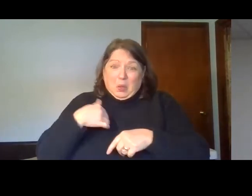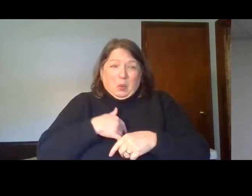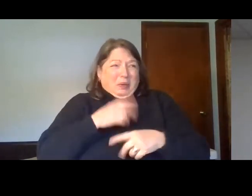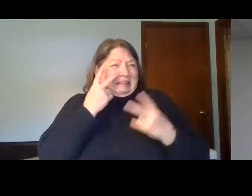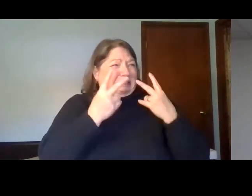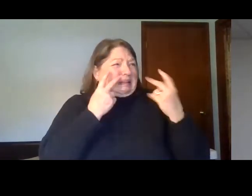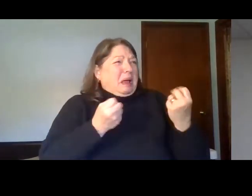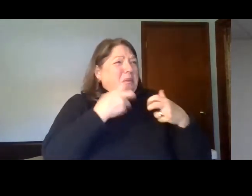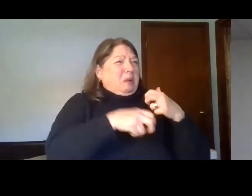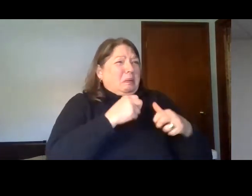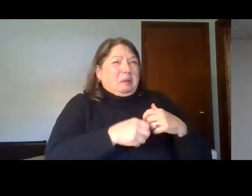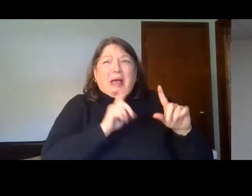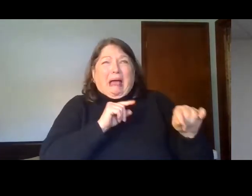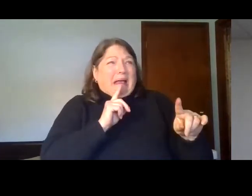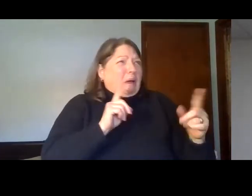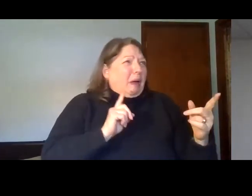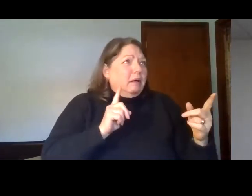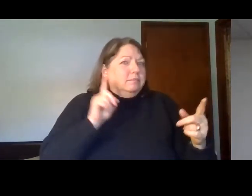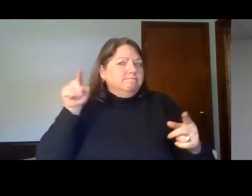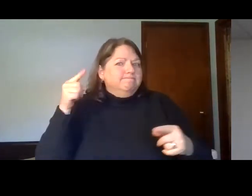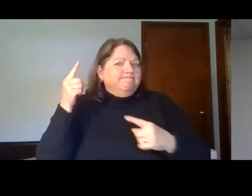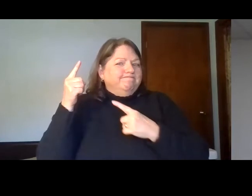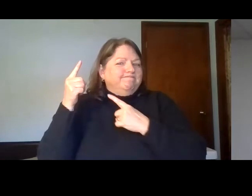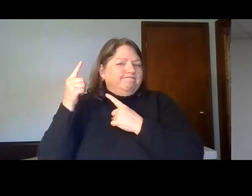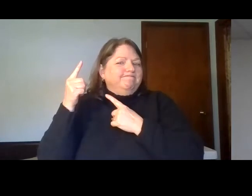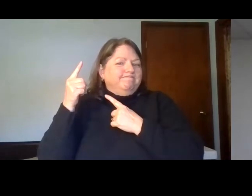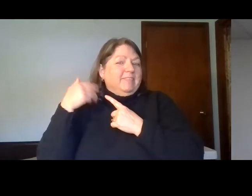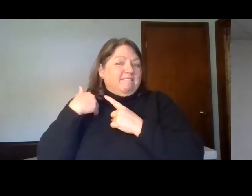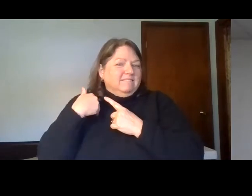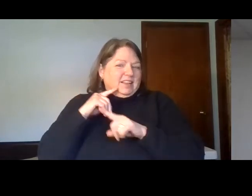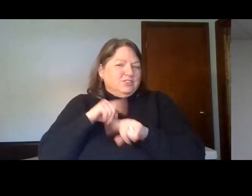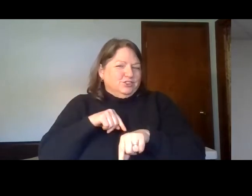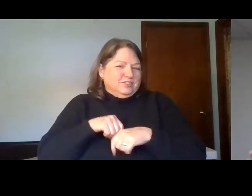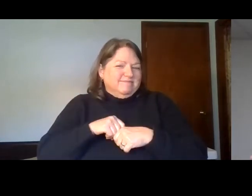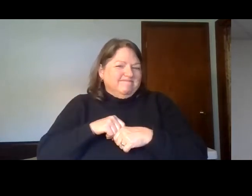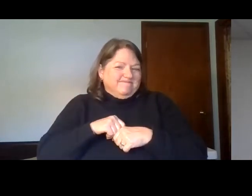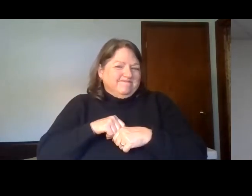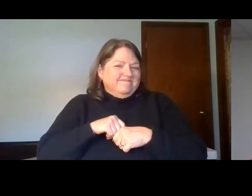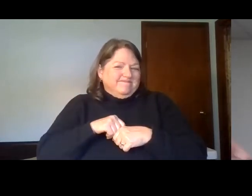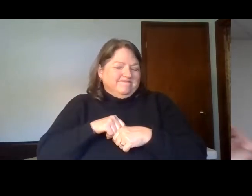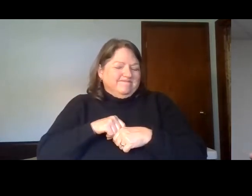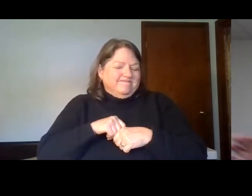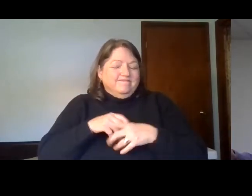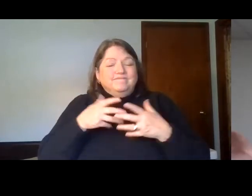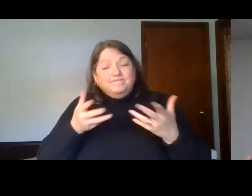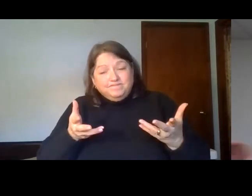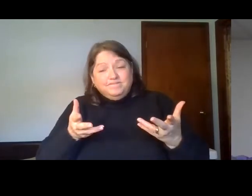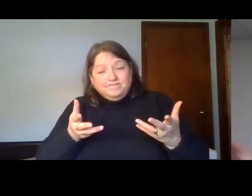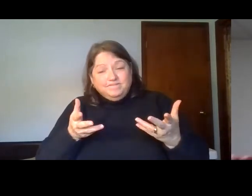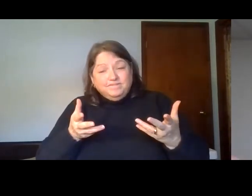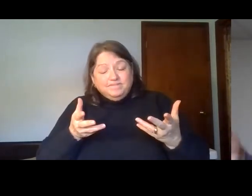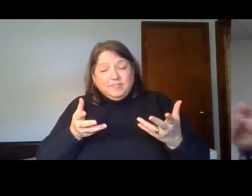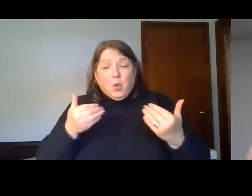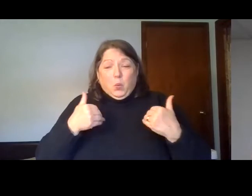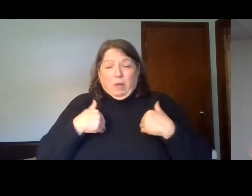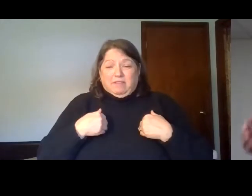God himself does have the answers. And so from God's perspective, we have a two-tier here.